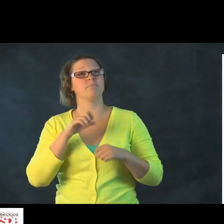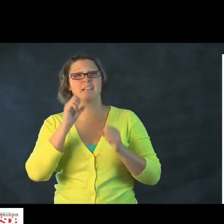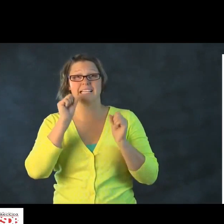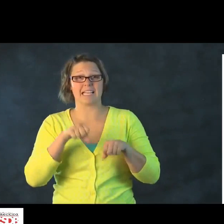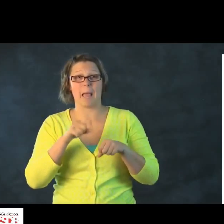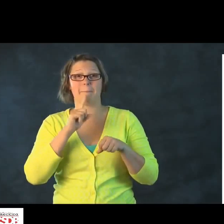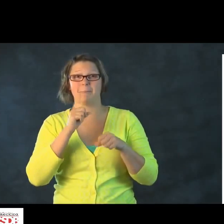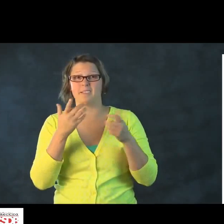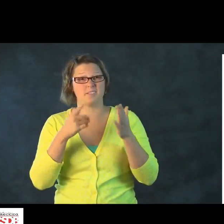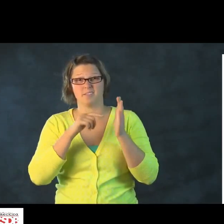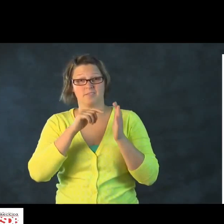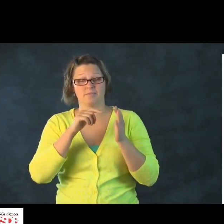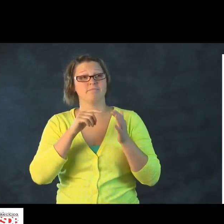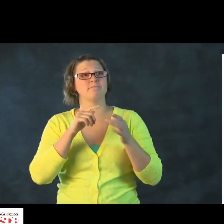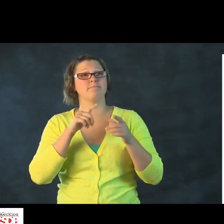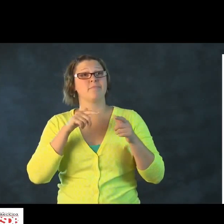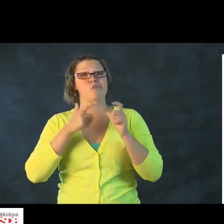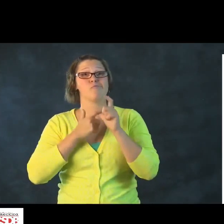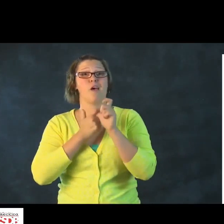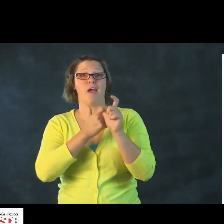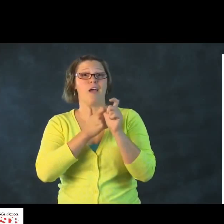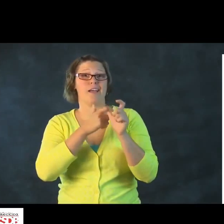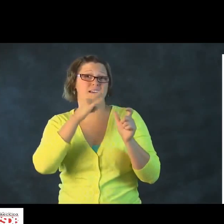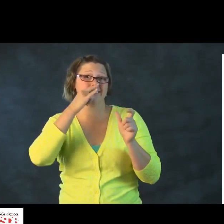to explain and make it more clear.